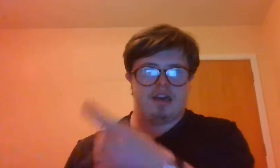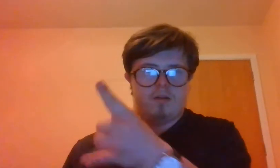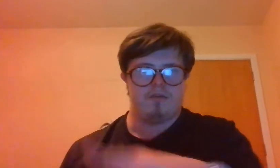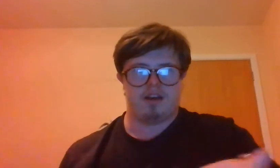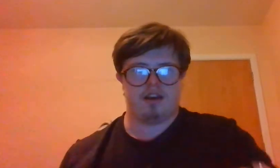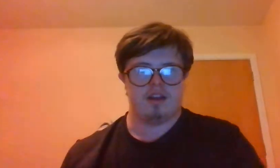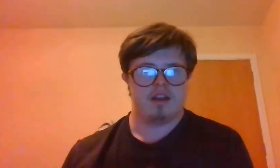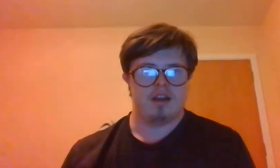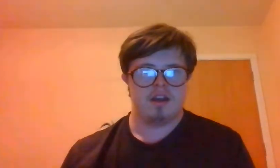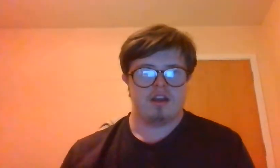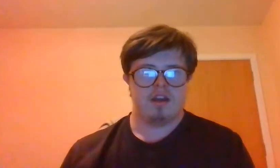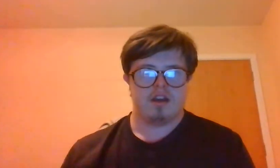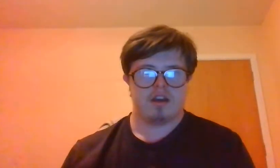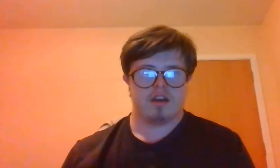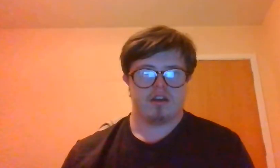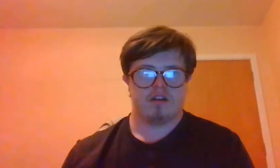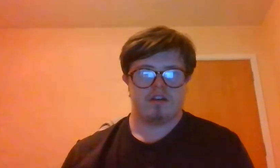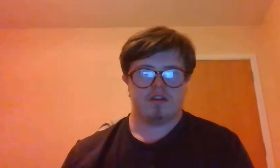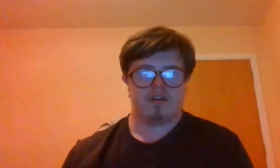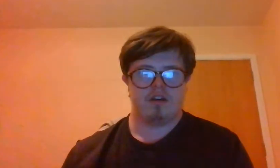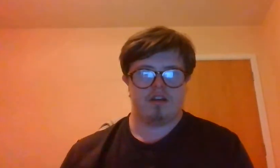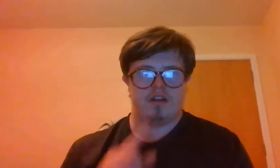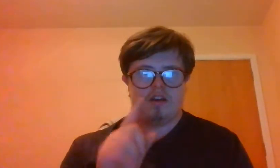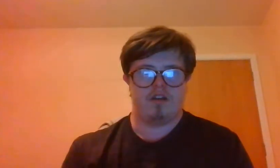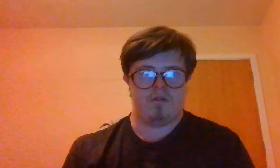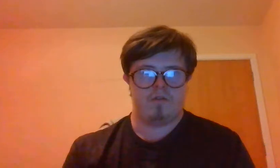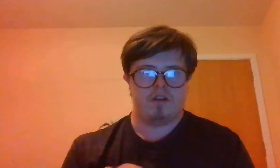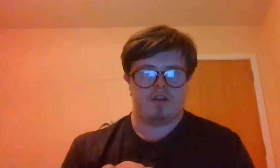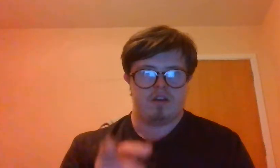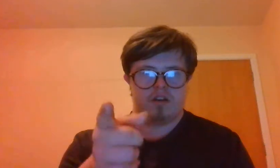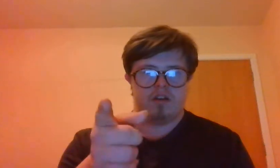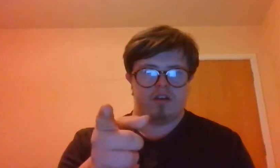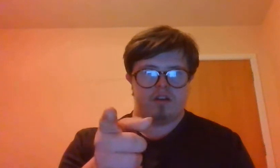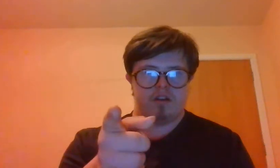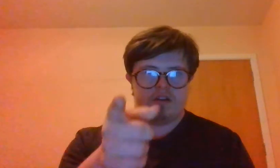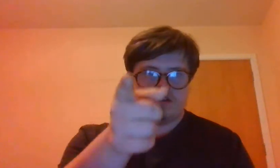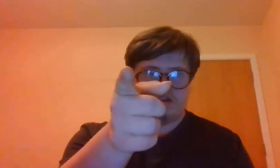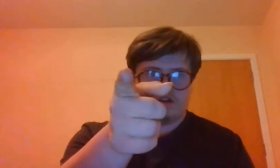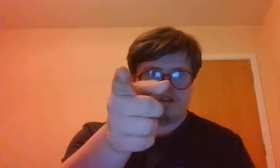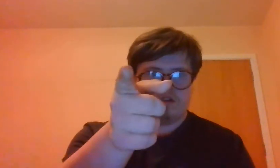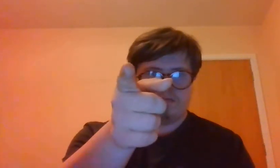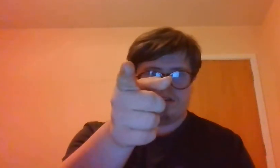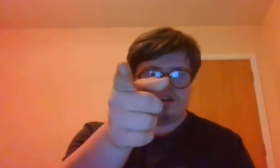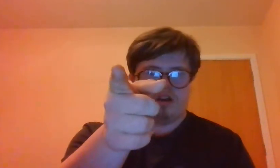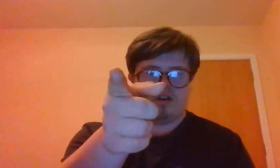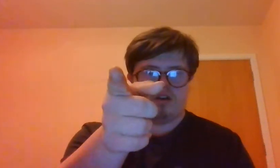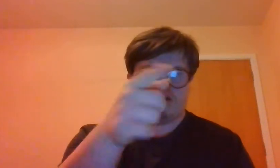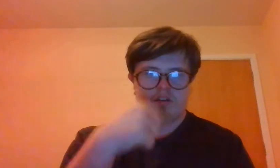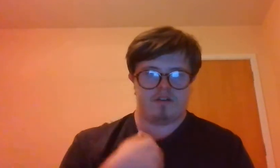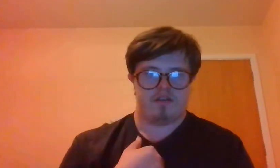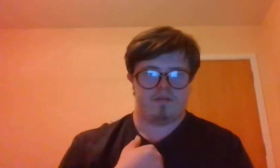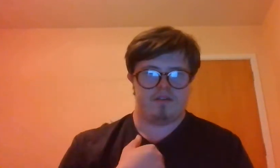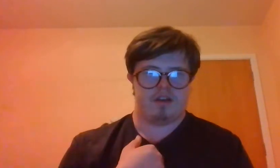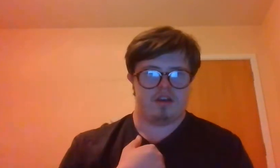airplane, because you belong to me.